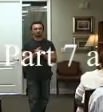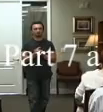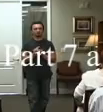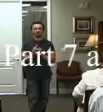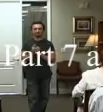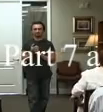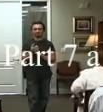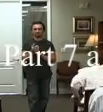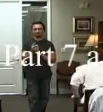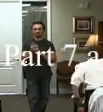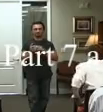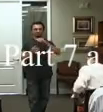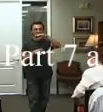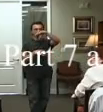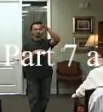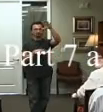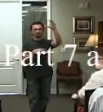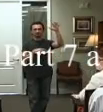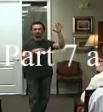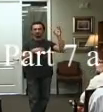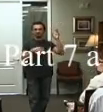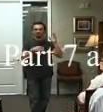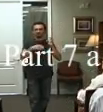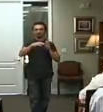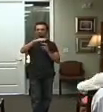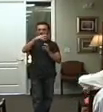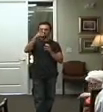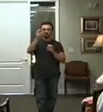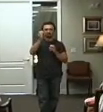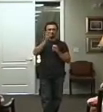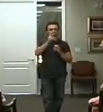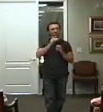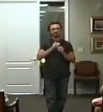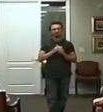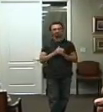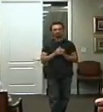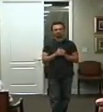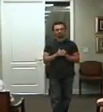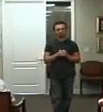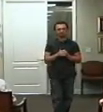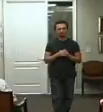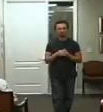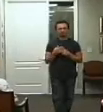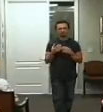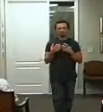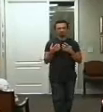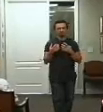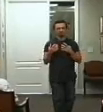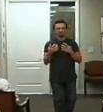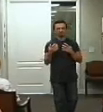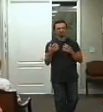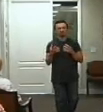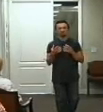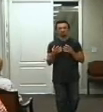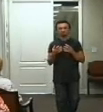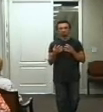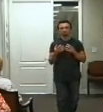Twilight yeah, and you look at the trees. There's a little bit of a halo and you always thought it was an optical illusion